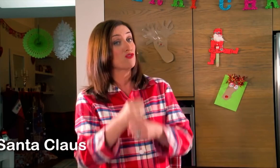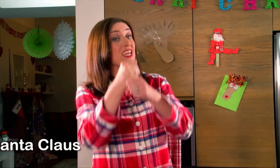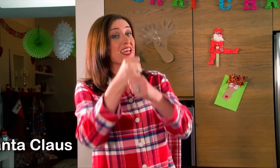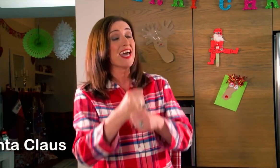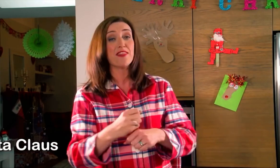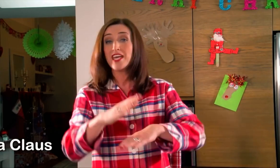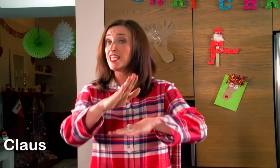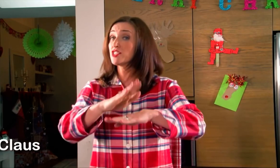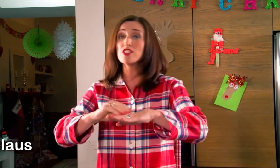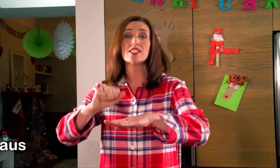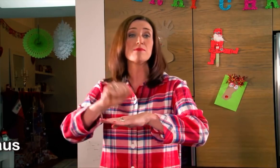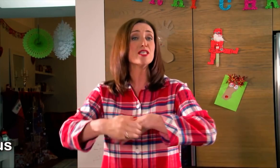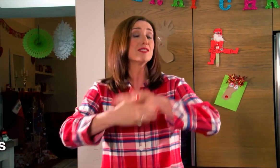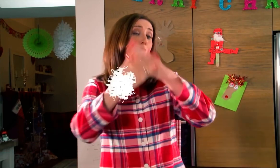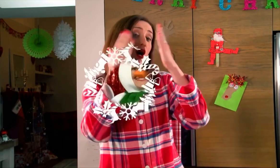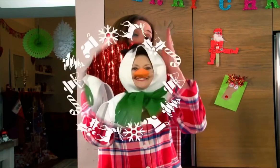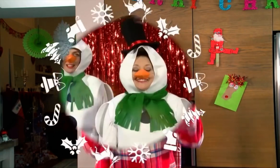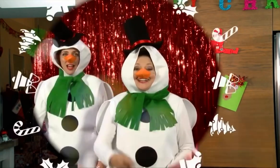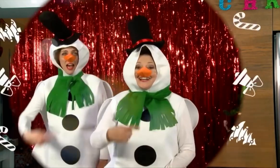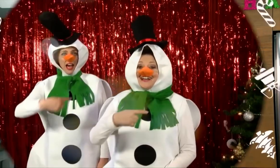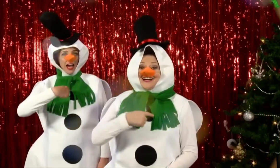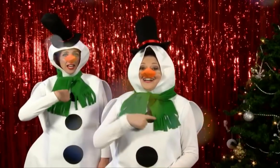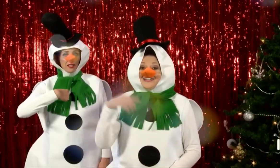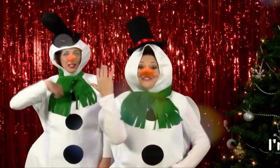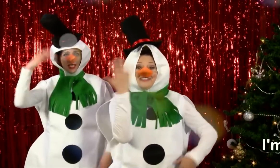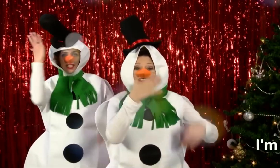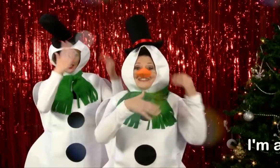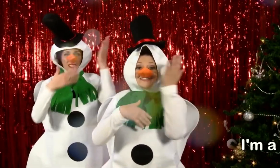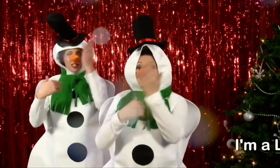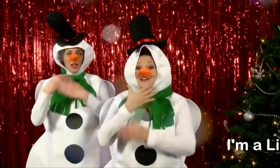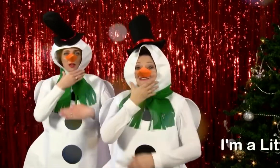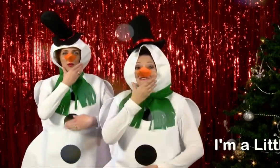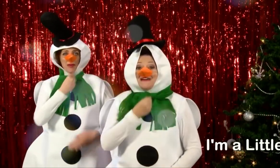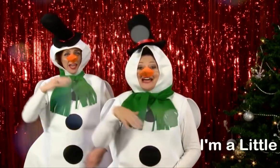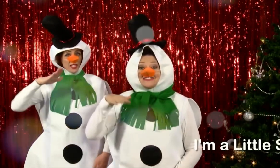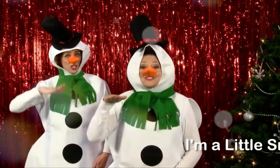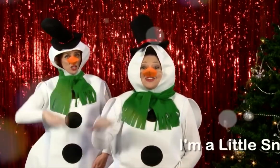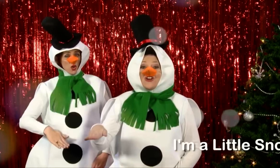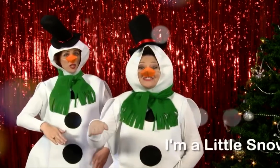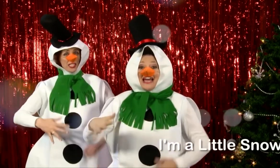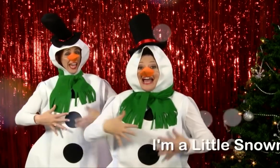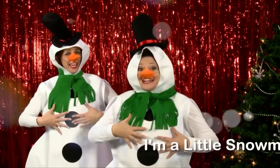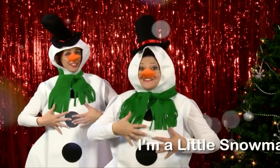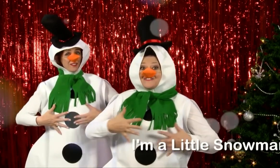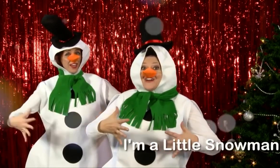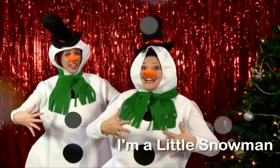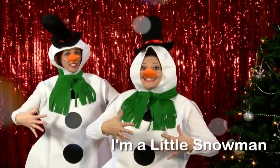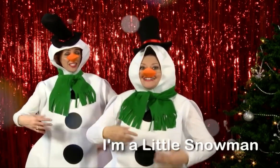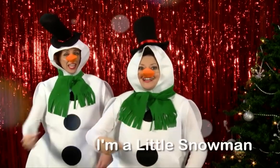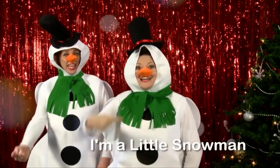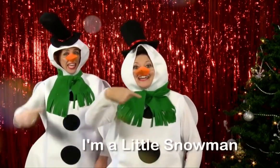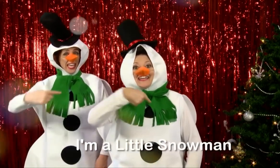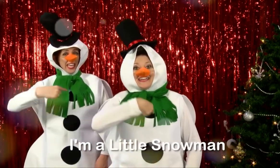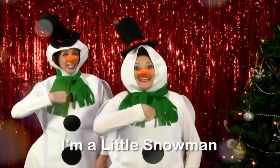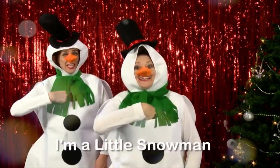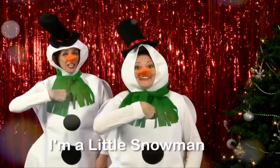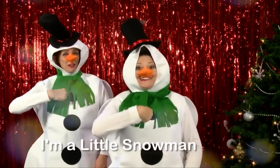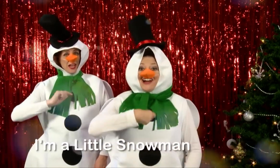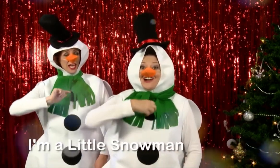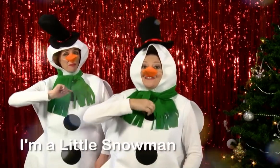ring out That it's Christmas morning again I'm a little snowman, short and fat Here are